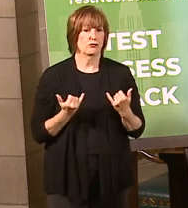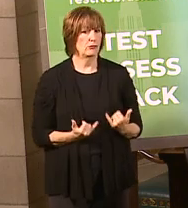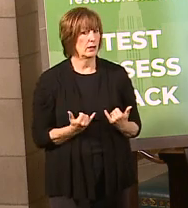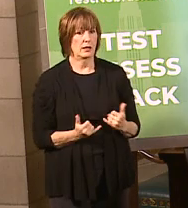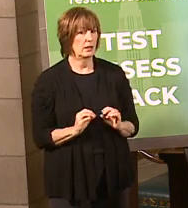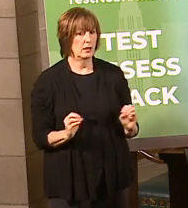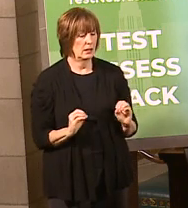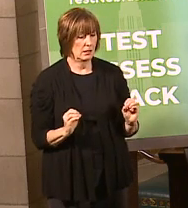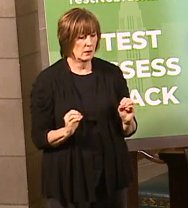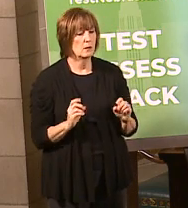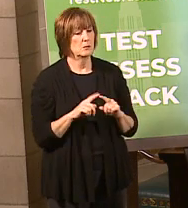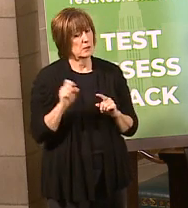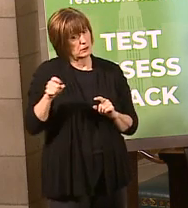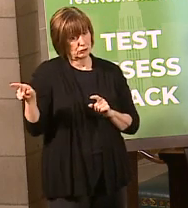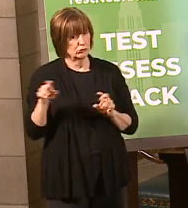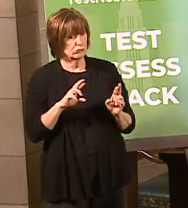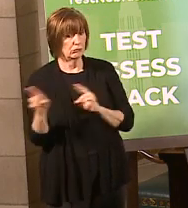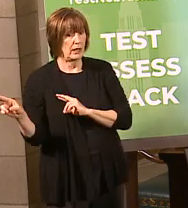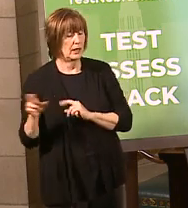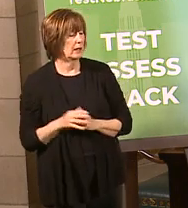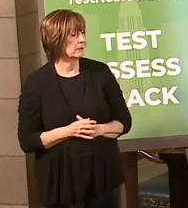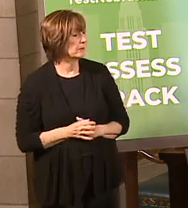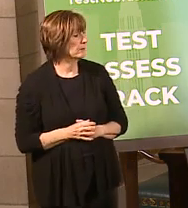but yes, they are ready to go.